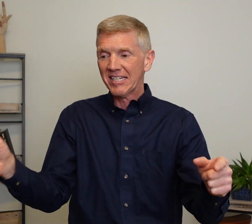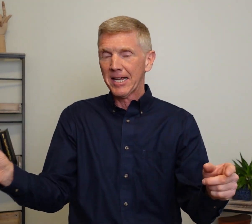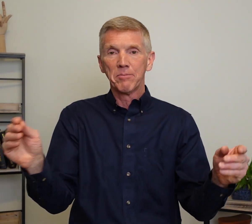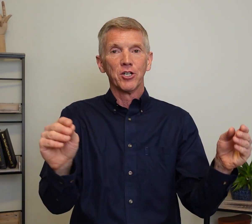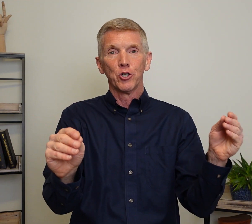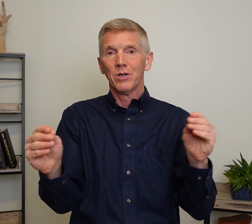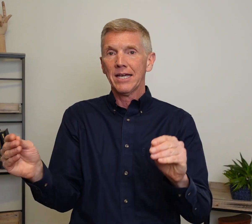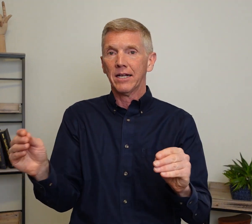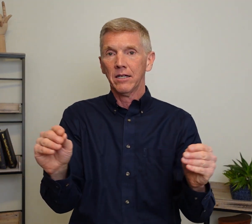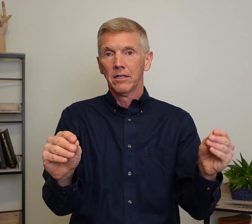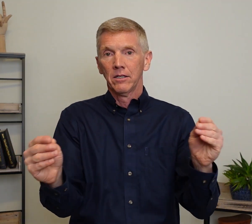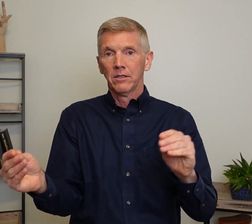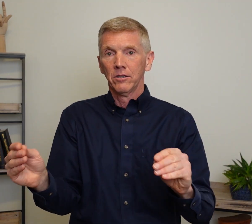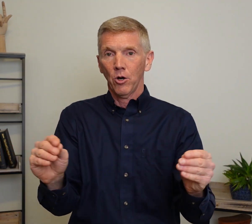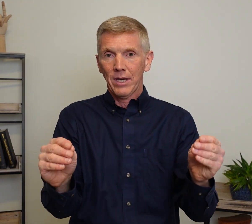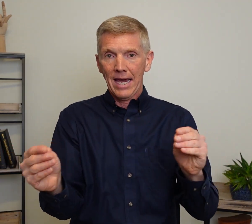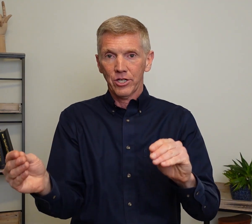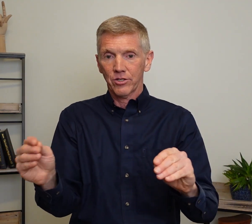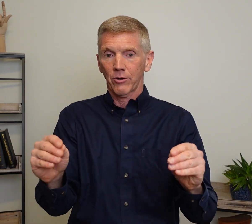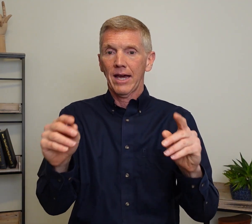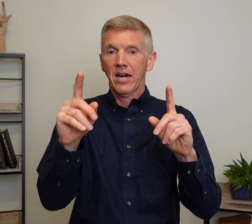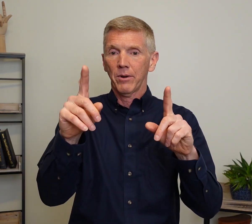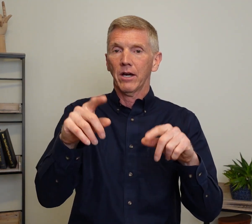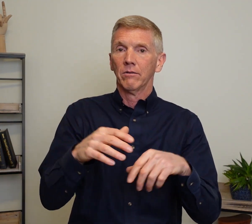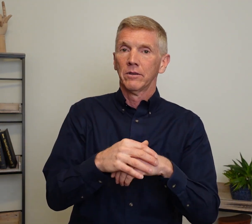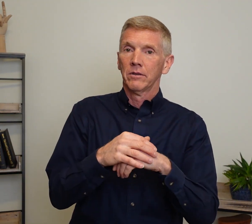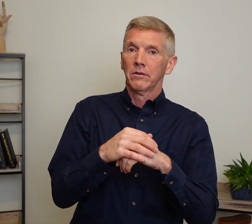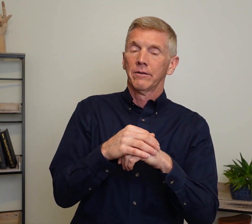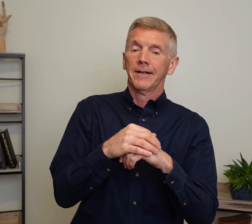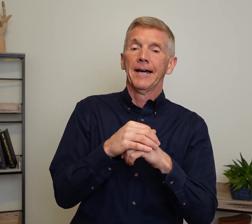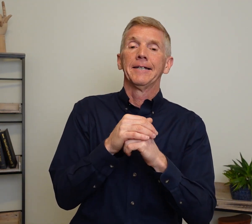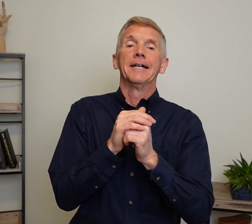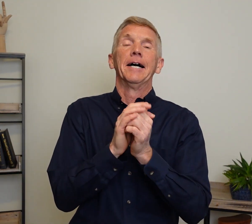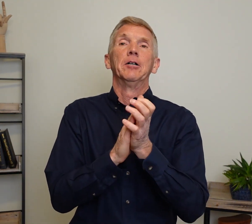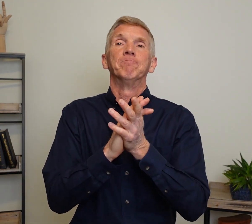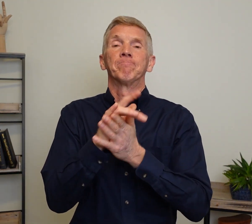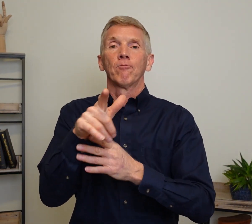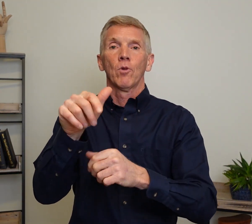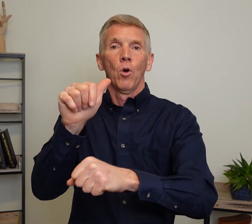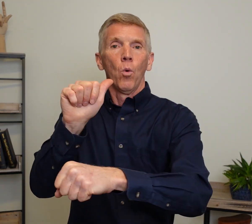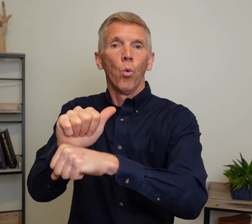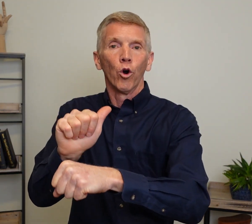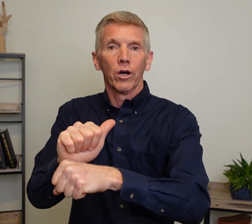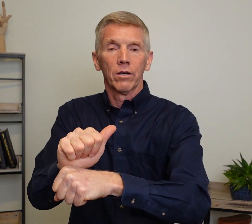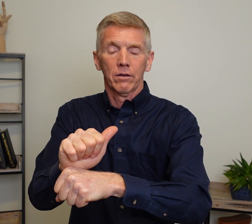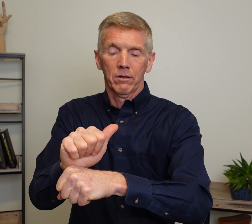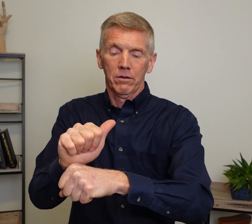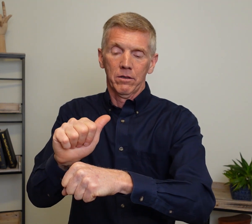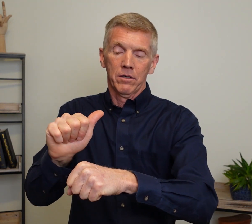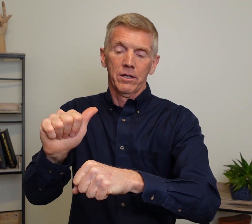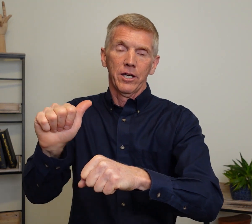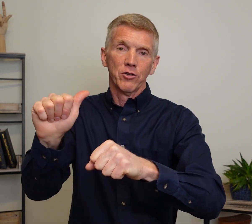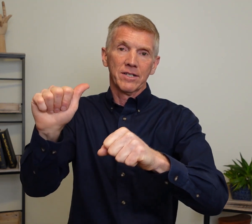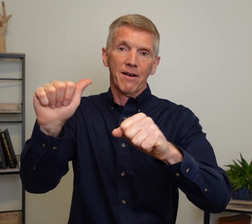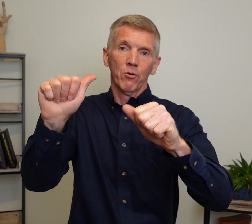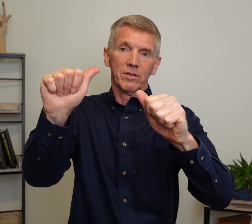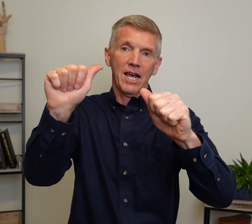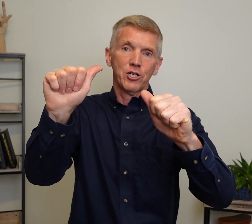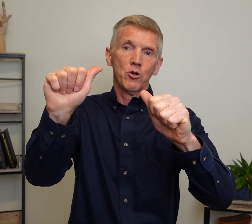substitute in locations. Okay. Here we go. Okay. Work. Here's the sign for work. Take two